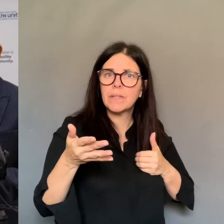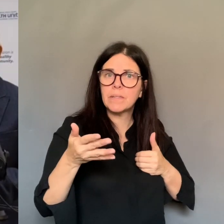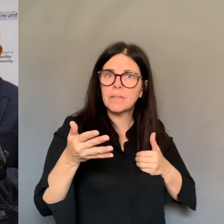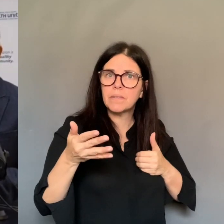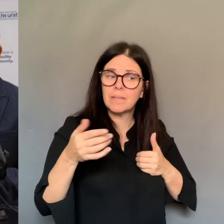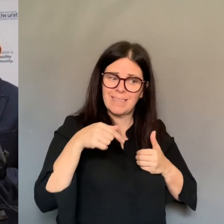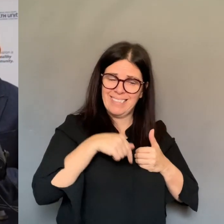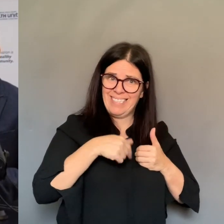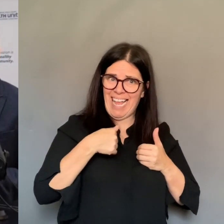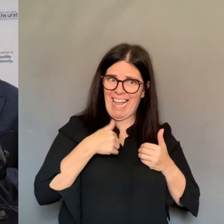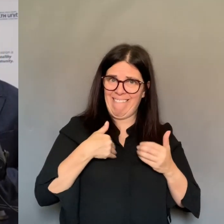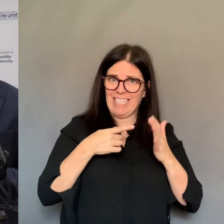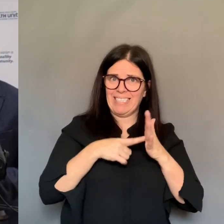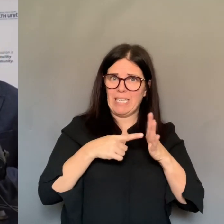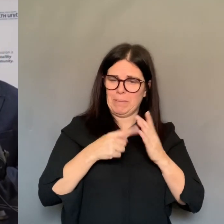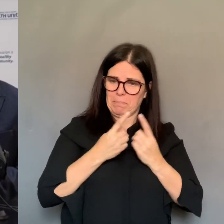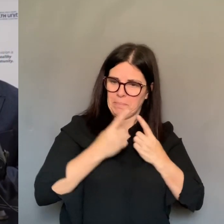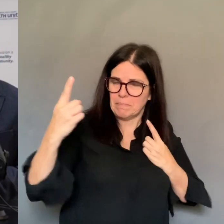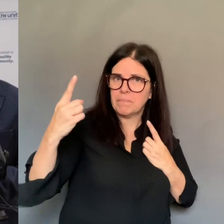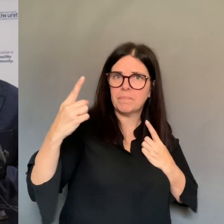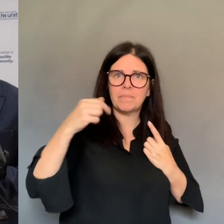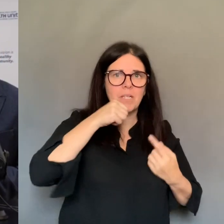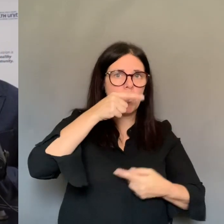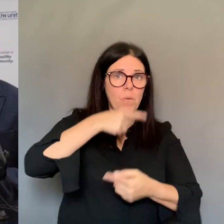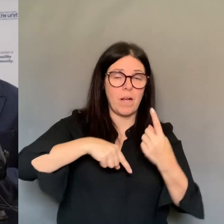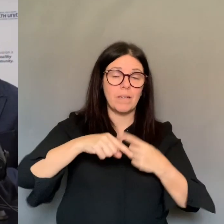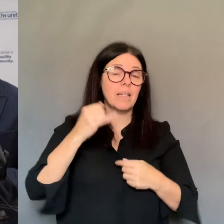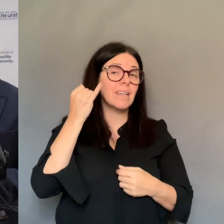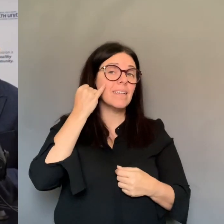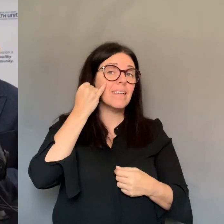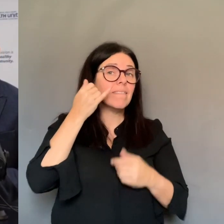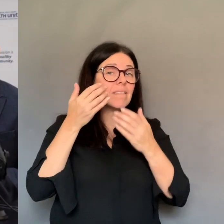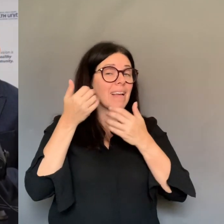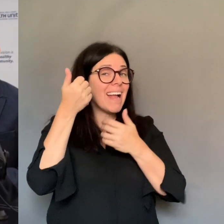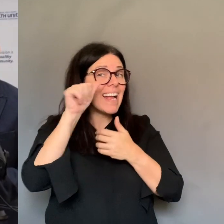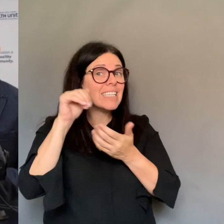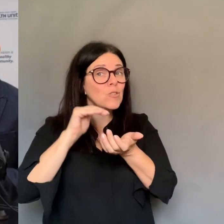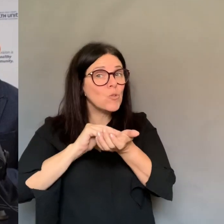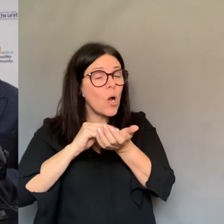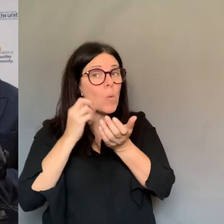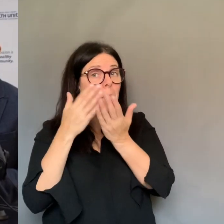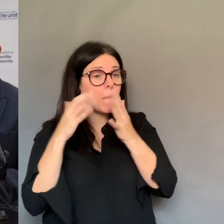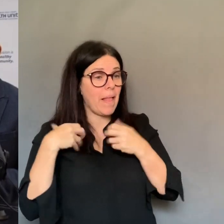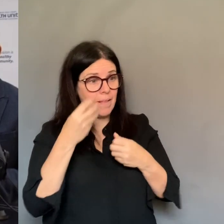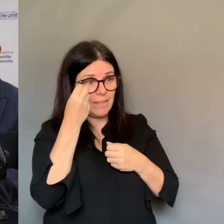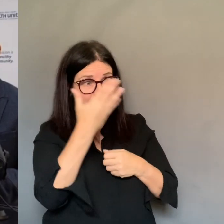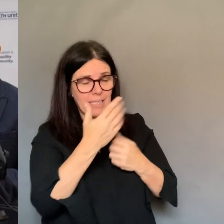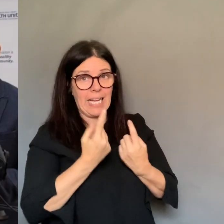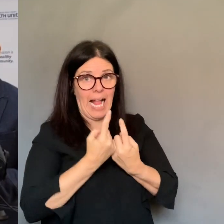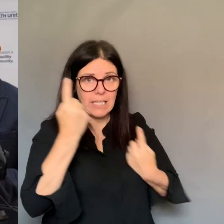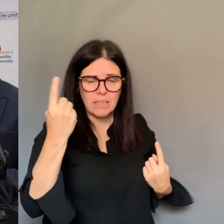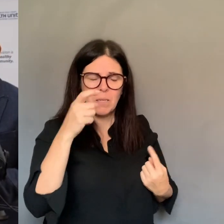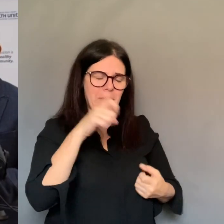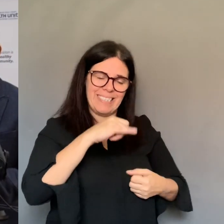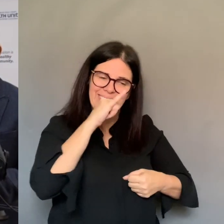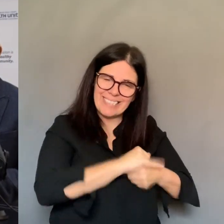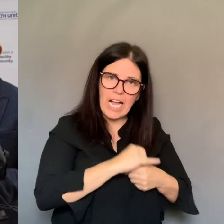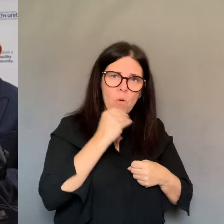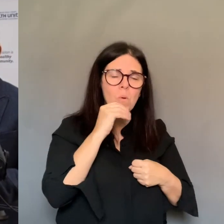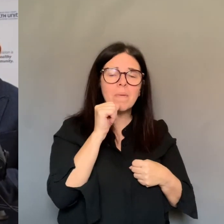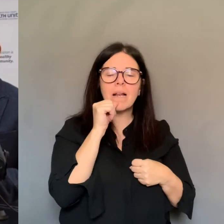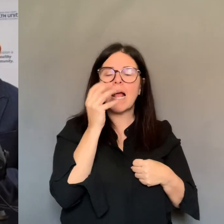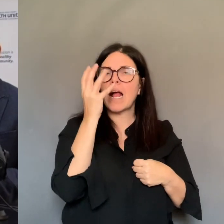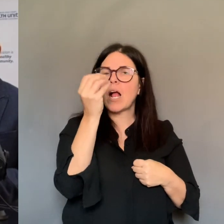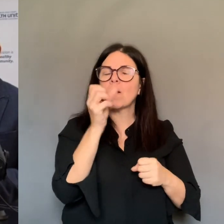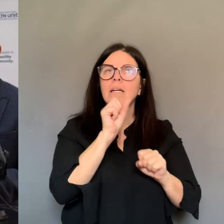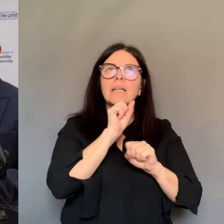Self who is advised to self-isolate must stay home. Do not go outside for any reasons and avoid